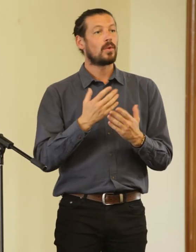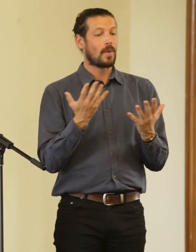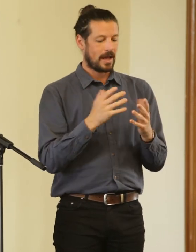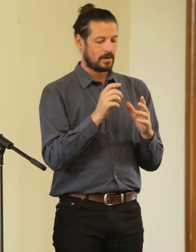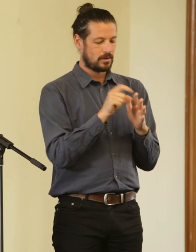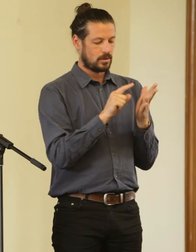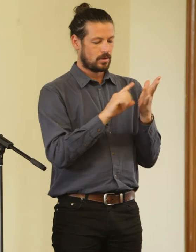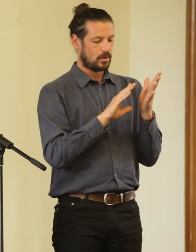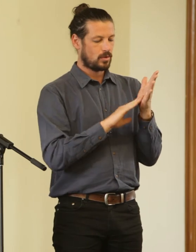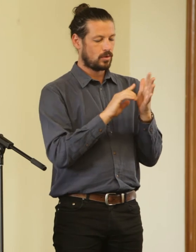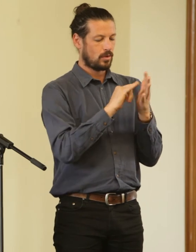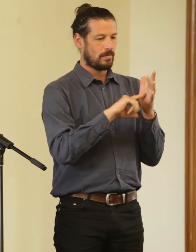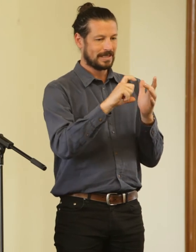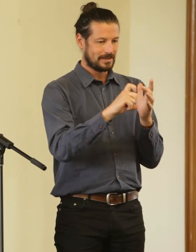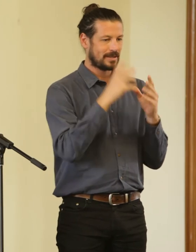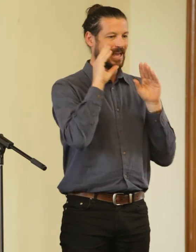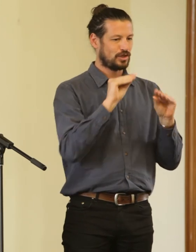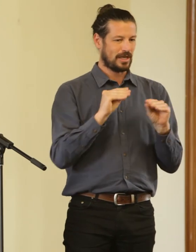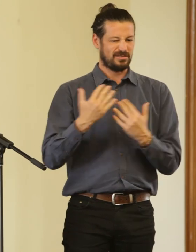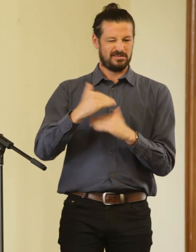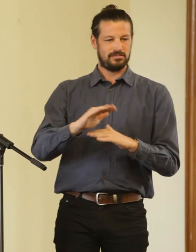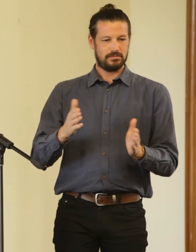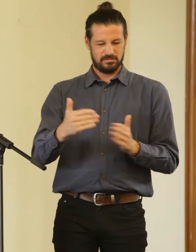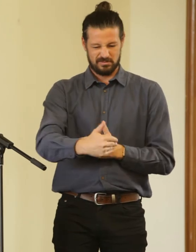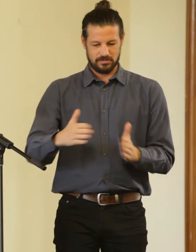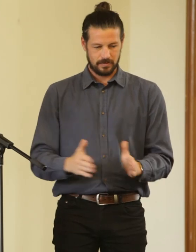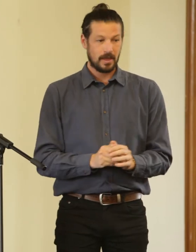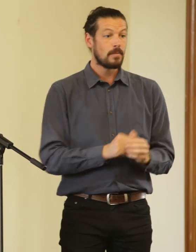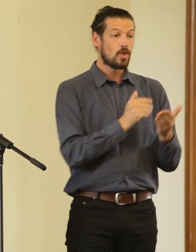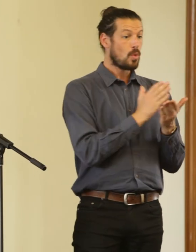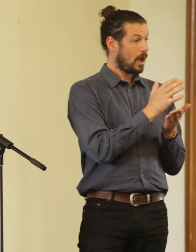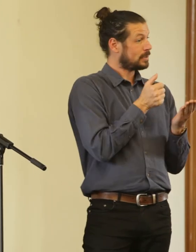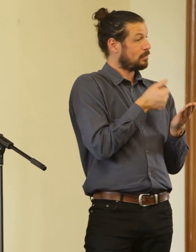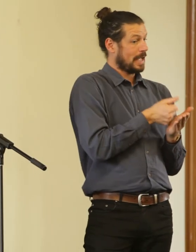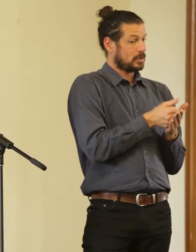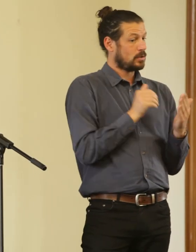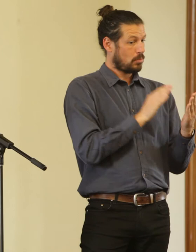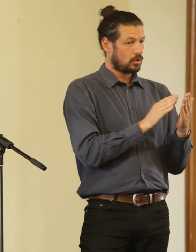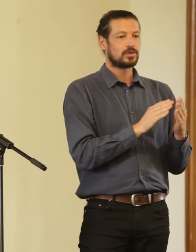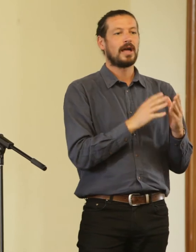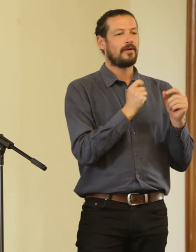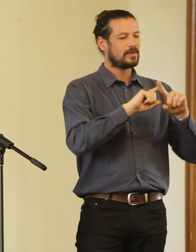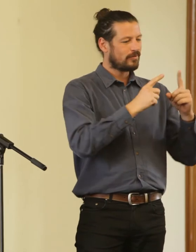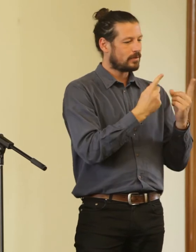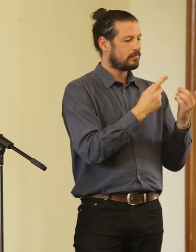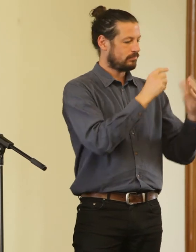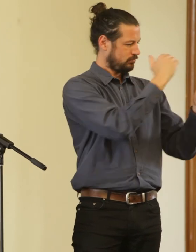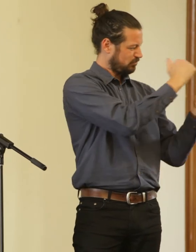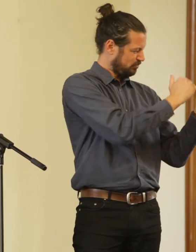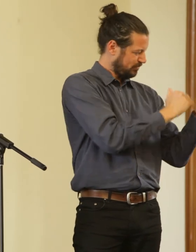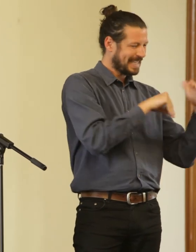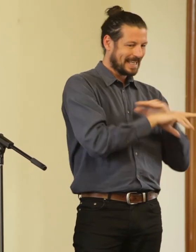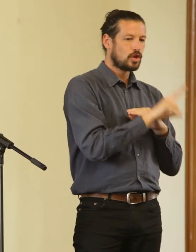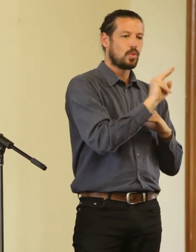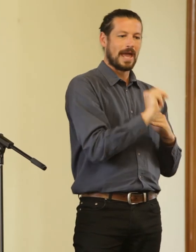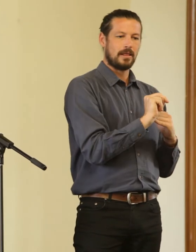the education realms. The constituent features of a rights-based approach respond directly to a number of articles within the UN Convention on the Rights of